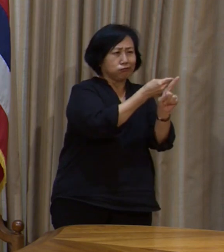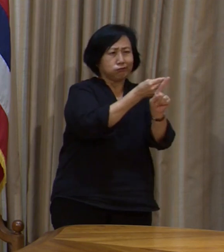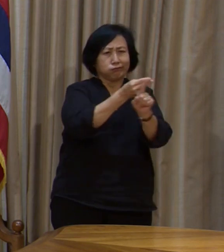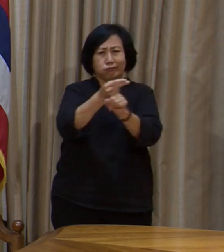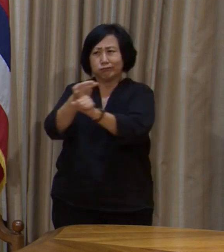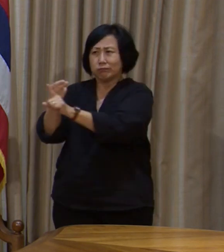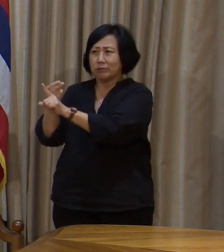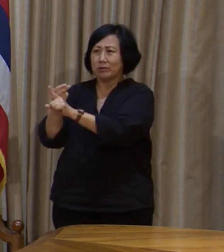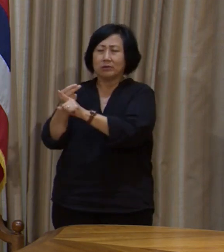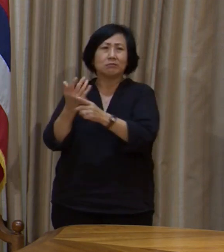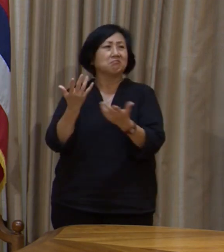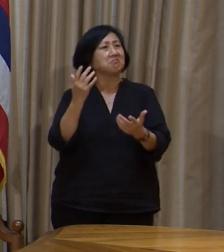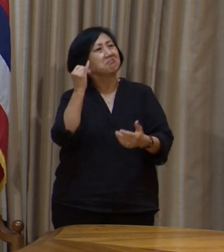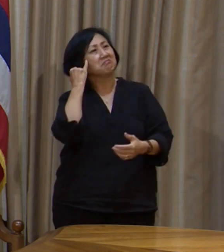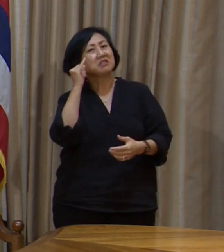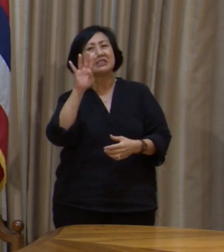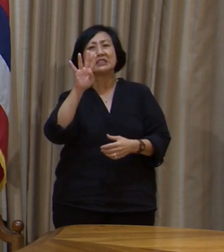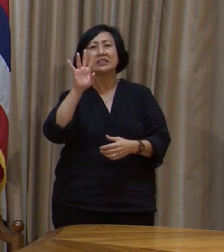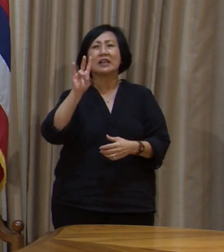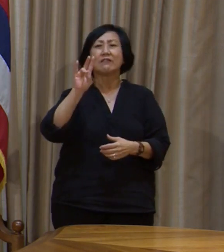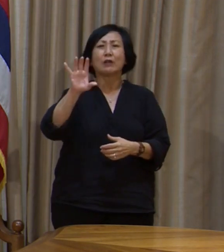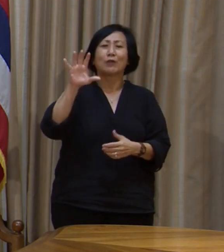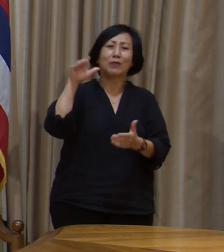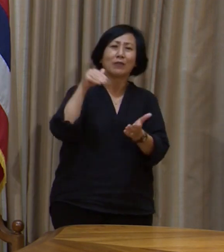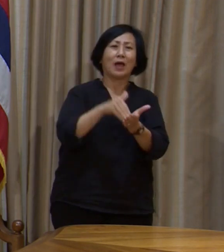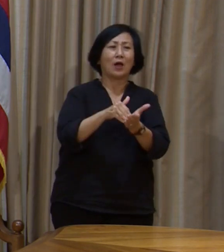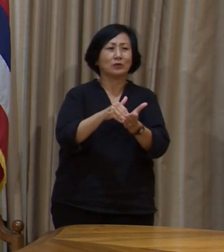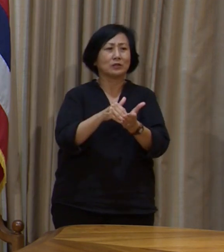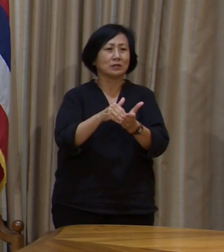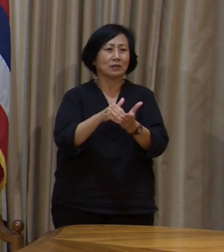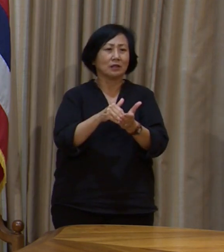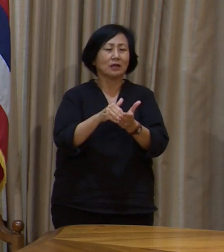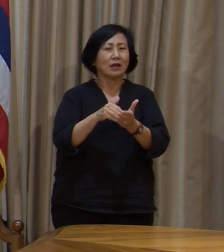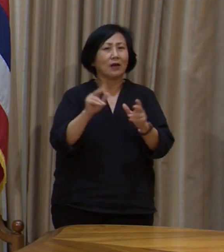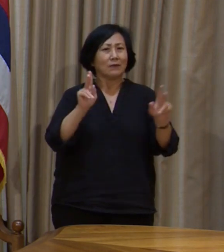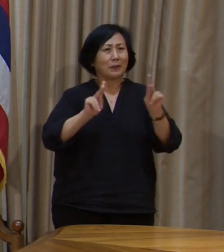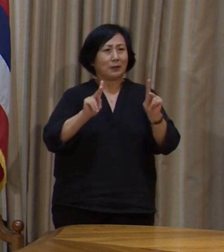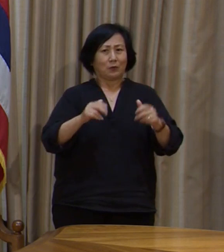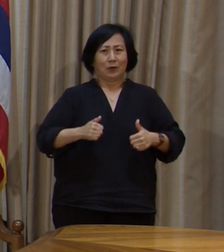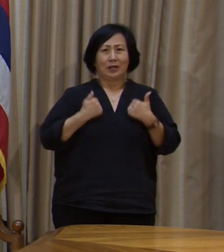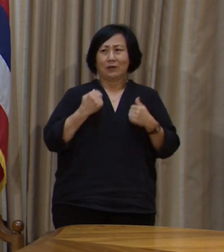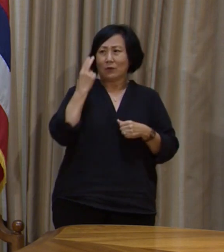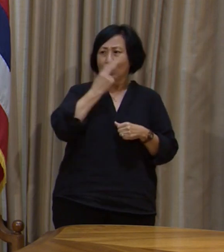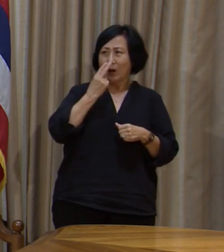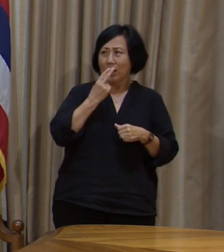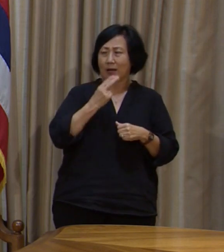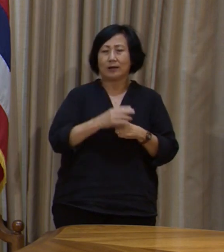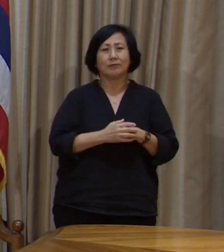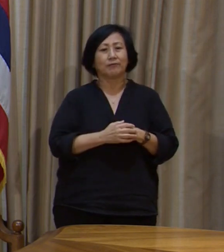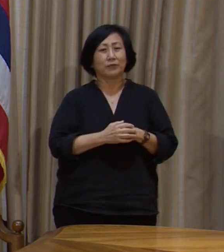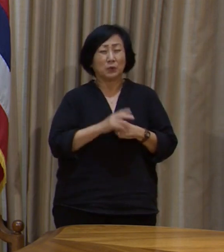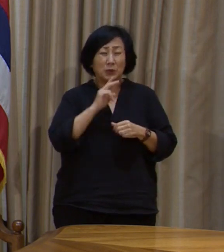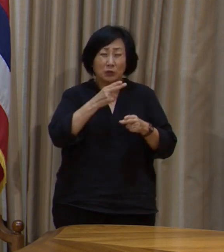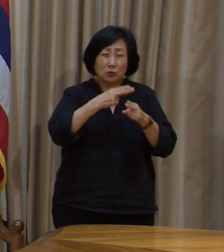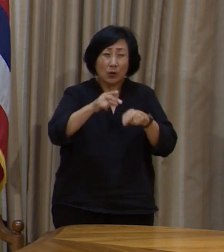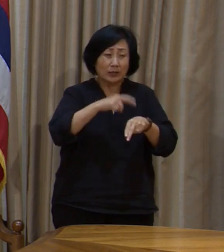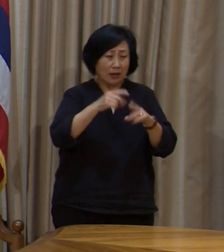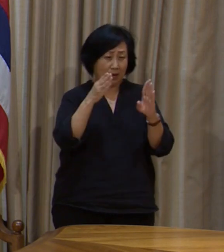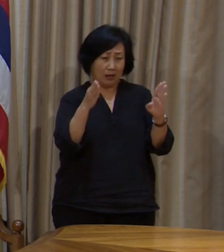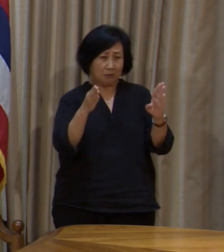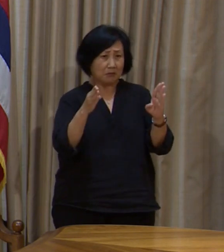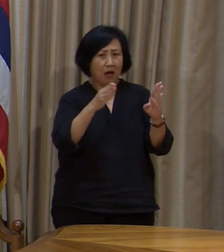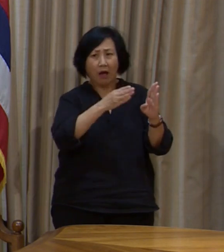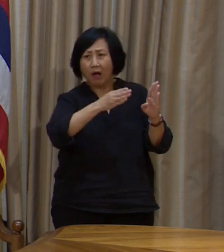let's say, 700,000 of our citizens in relatively short period of